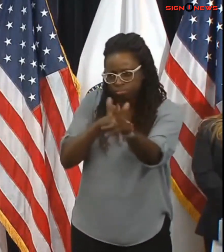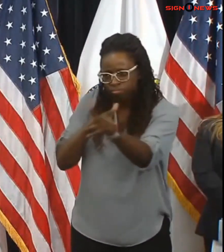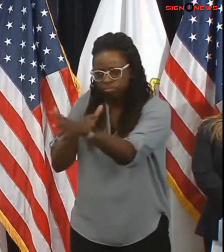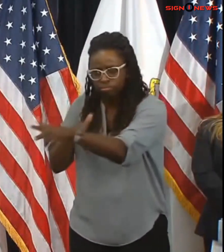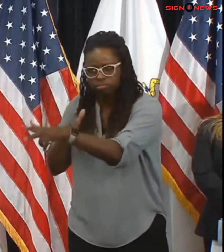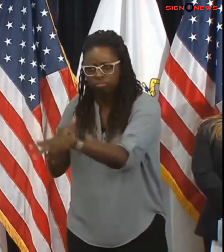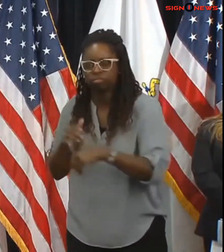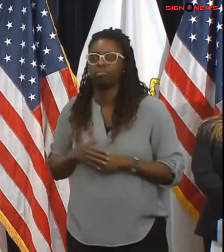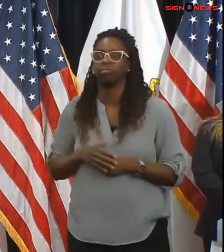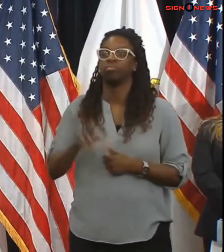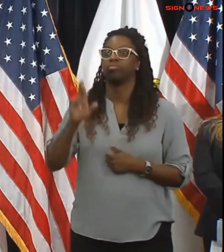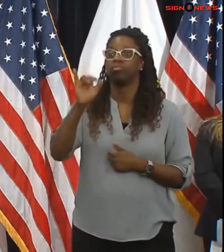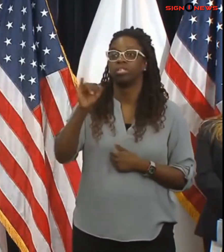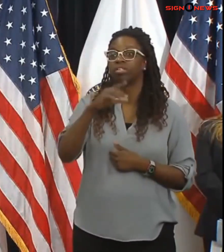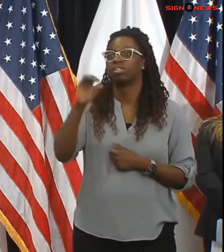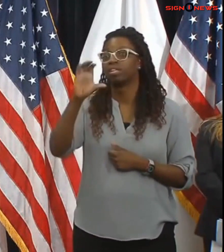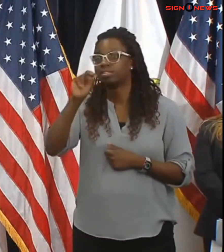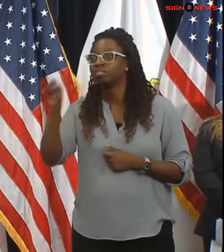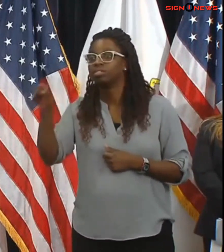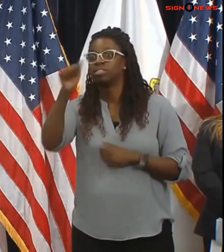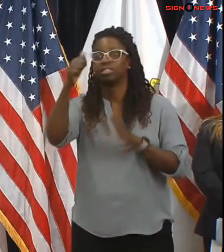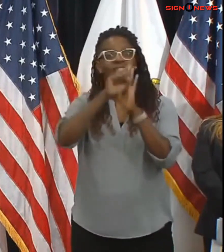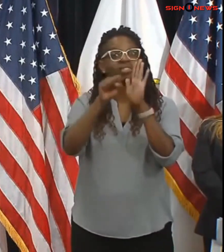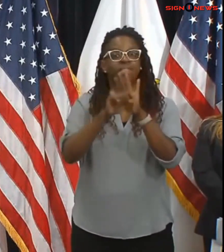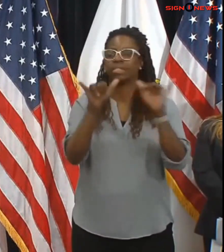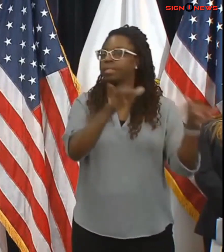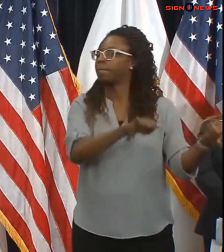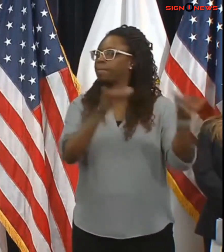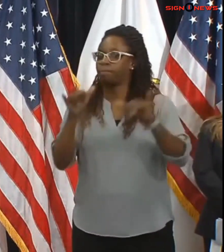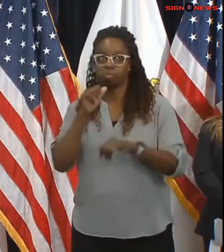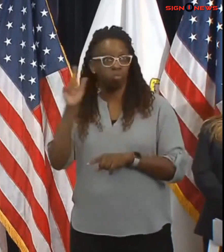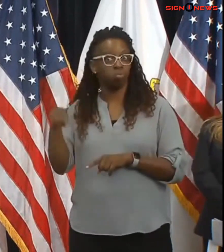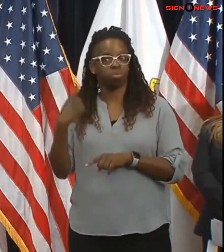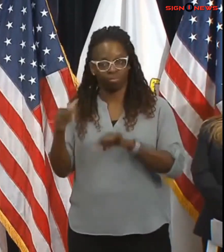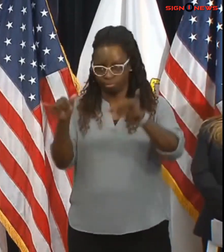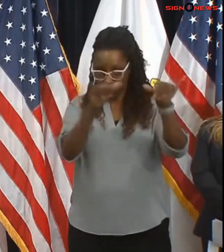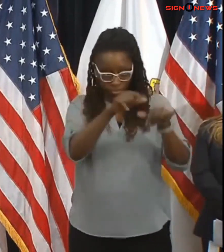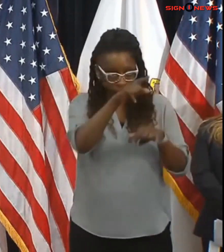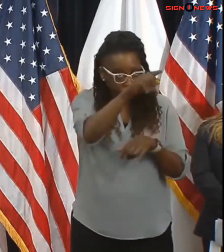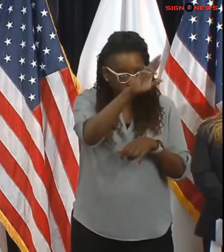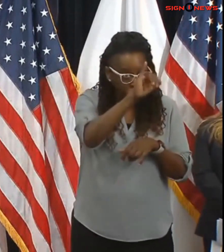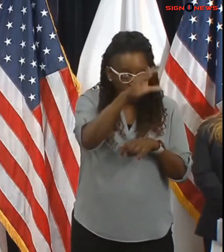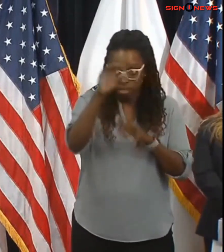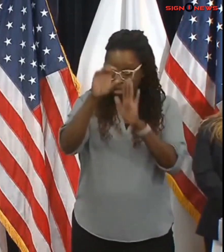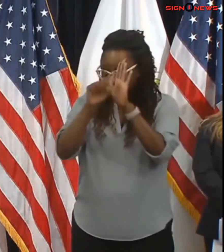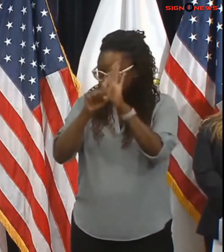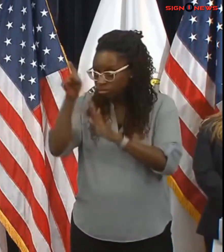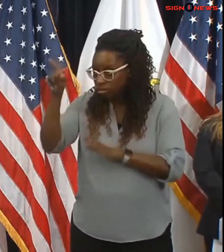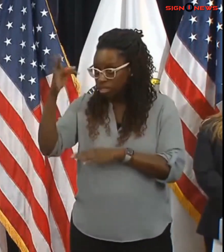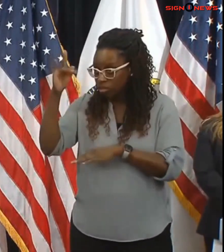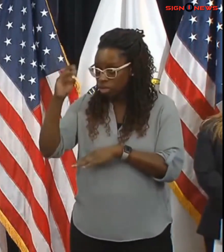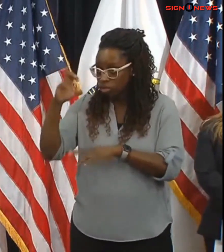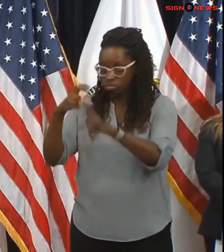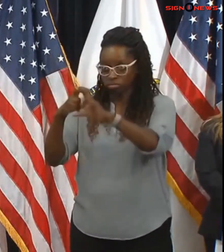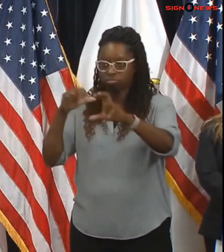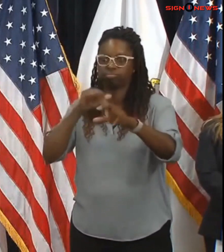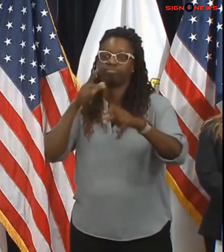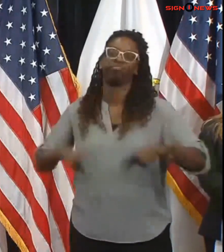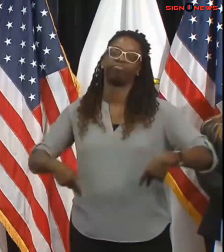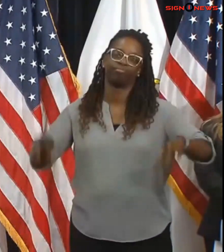plan accordingly to stay off the roads. Again everyone should stay off the road tomorrow unless it's an emergency or you have